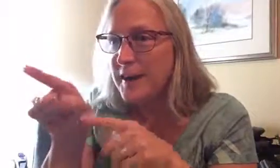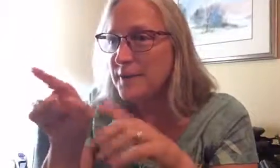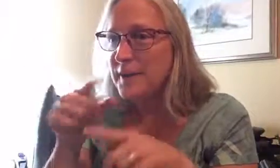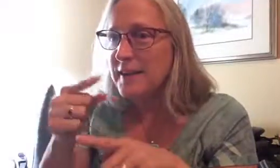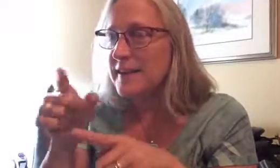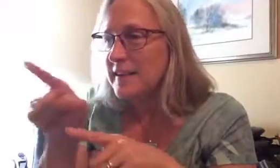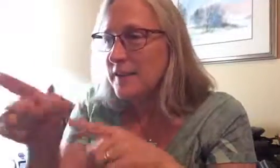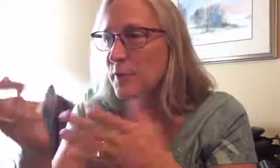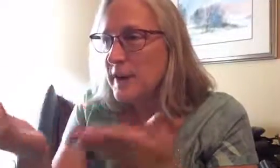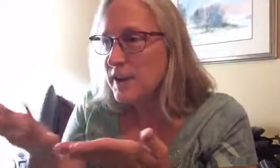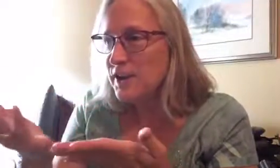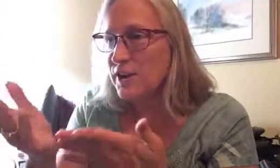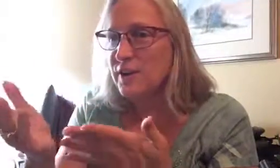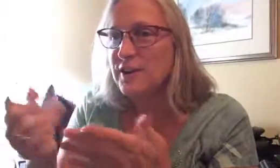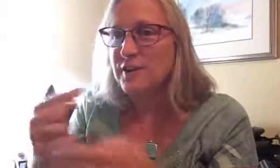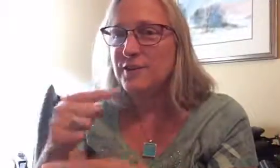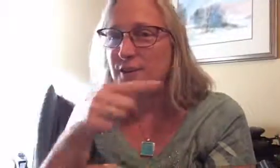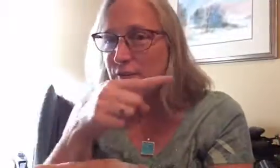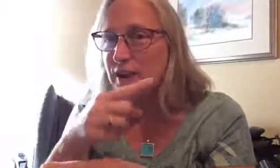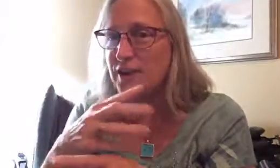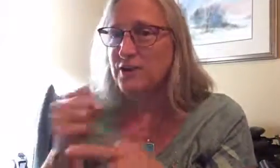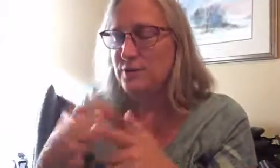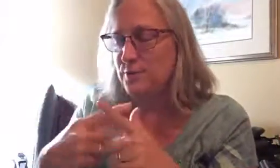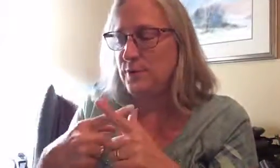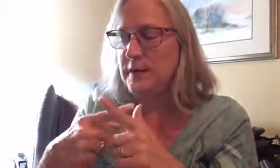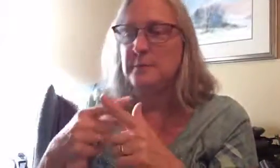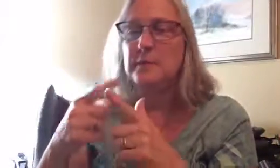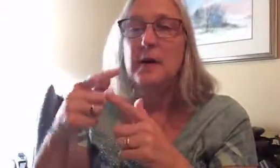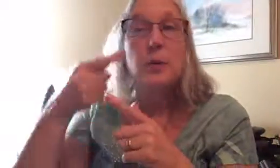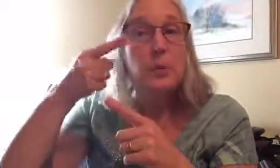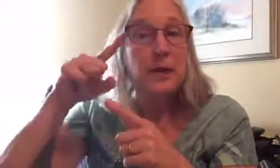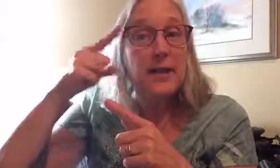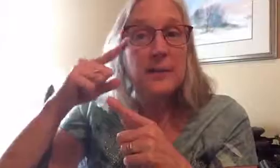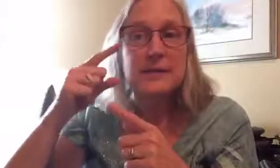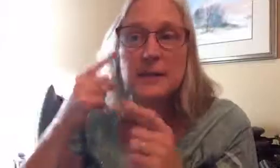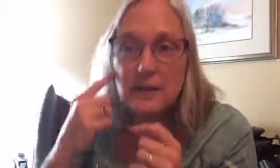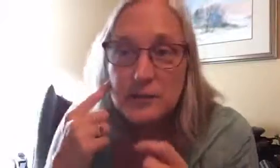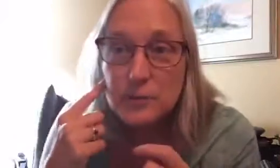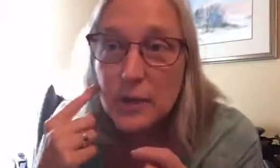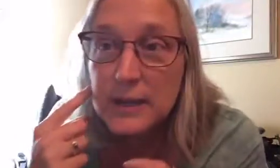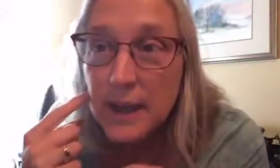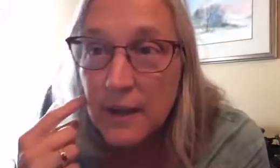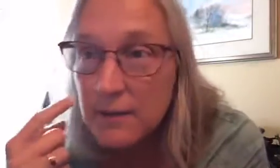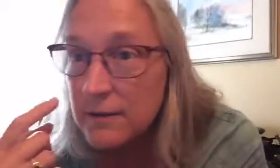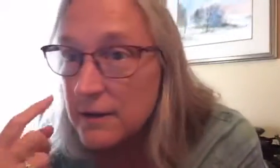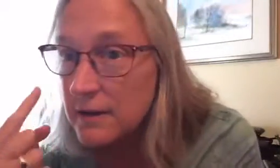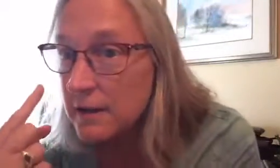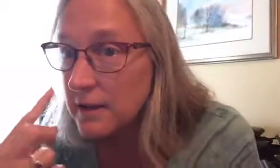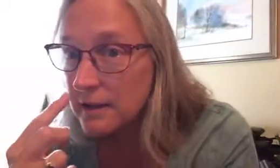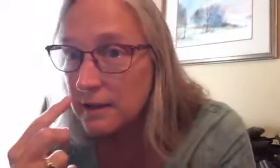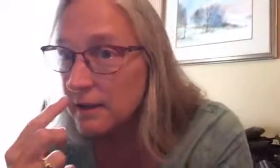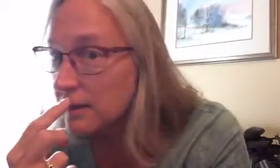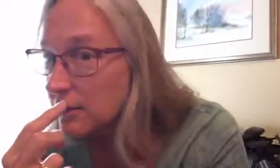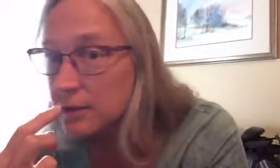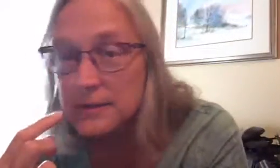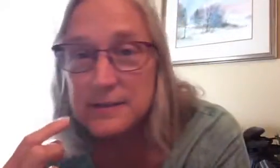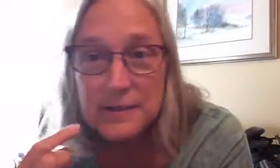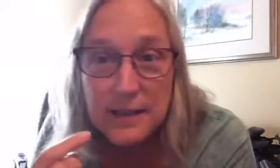on the right here right over here to um put on the mascara so right now you can see